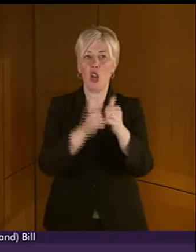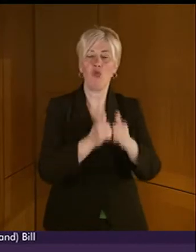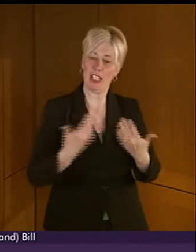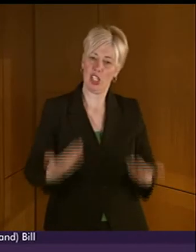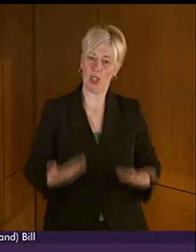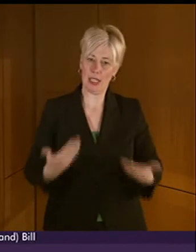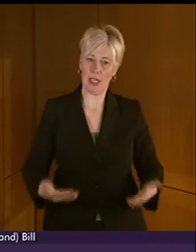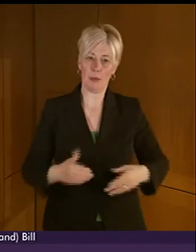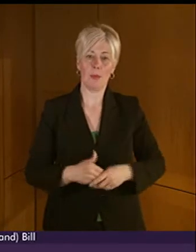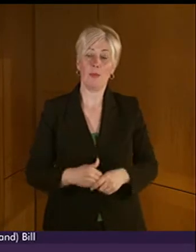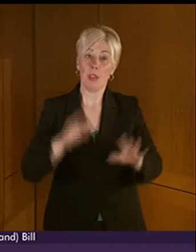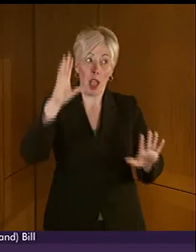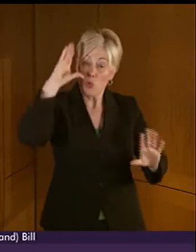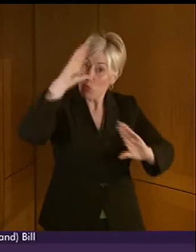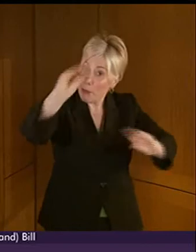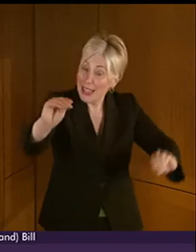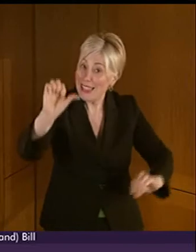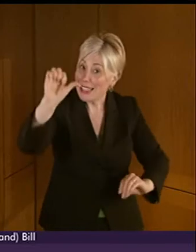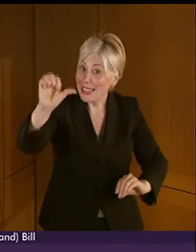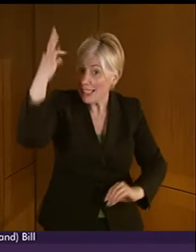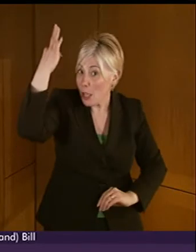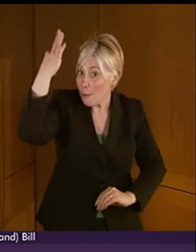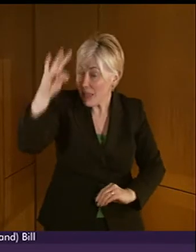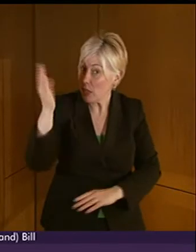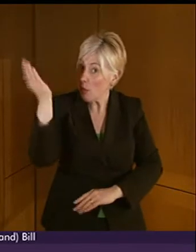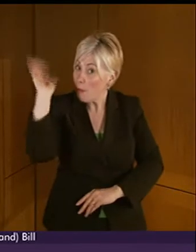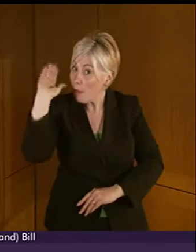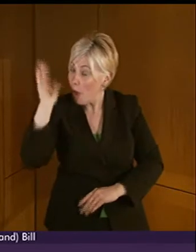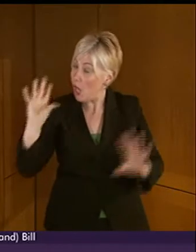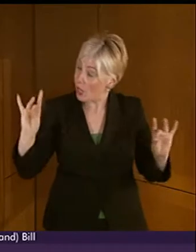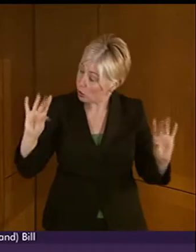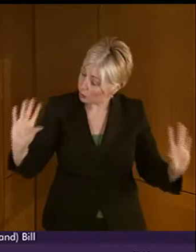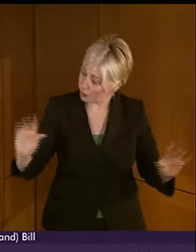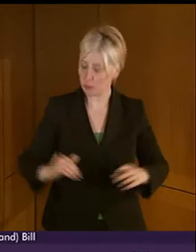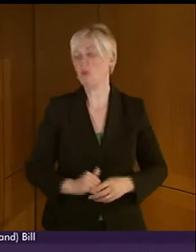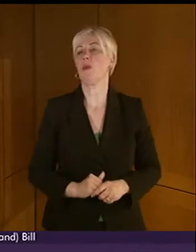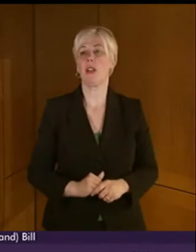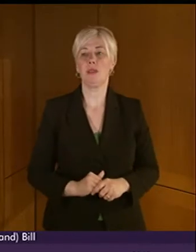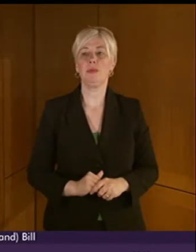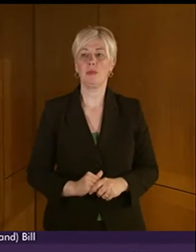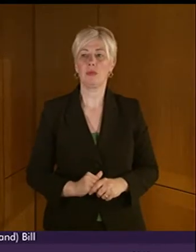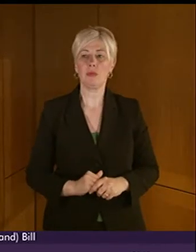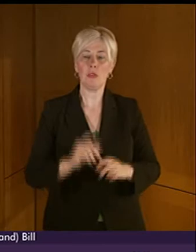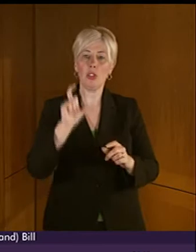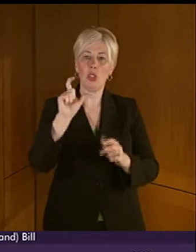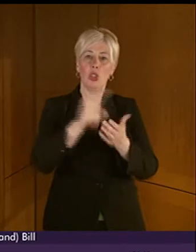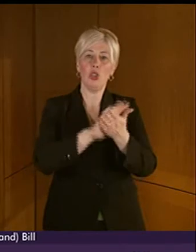members that speeches are six minutes. Please, I call Christine Graham to be followed by Chick Brodie. Thank you very much, Deputy Presiding